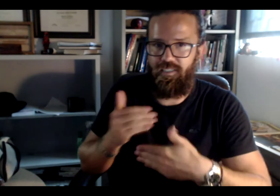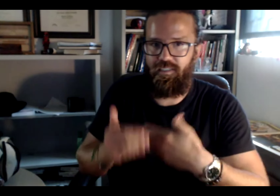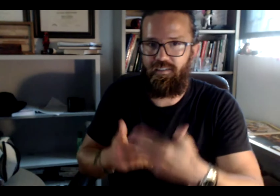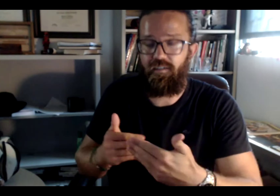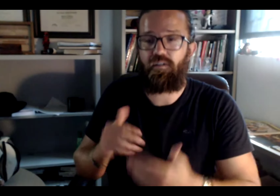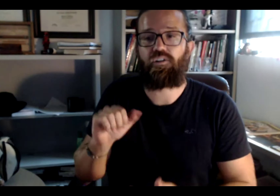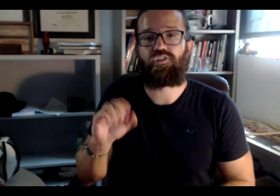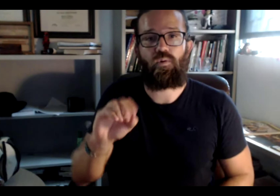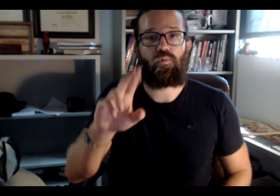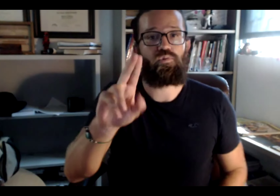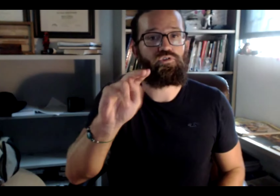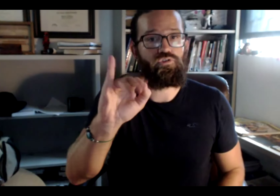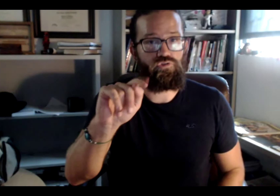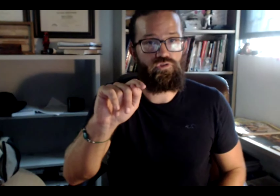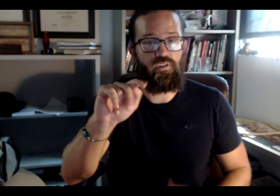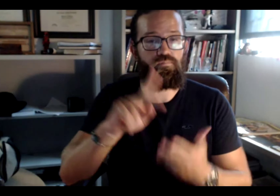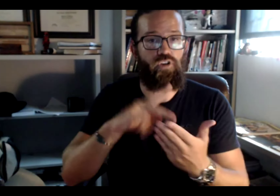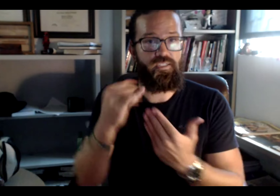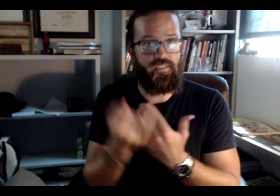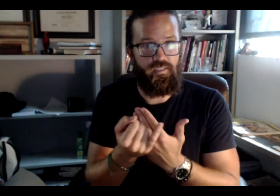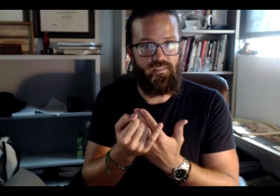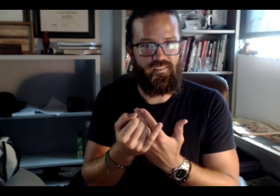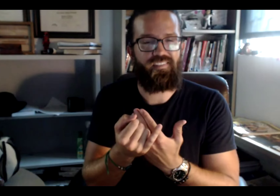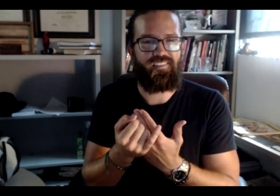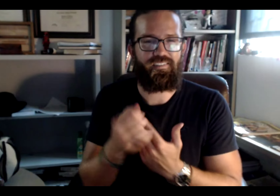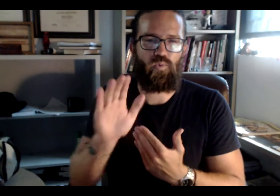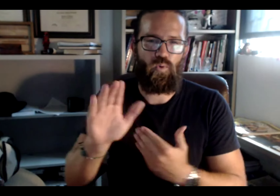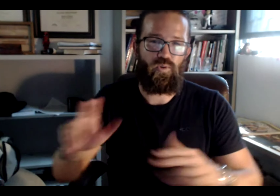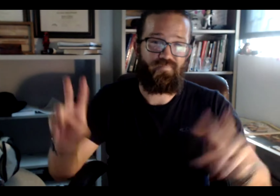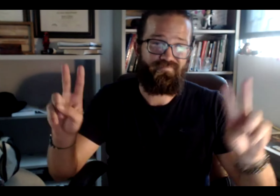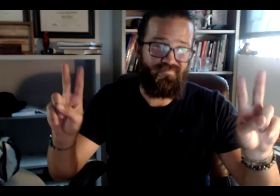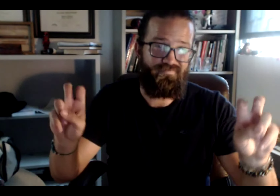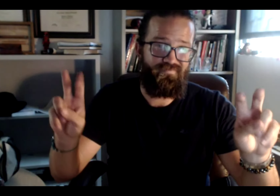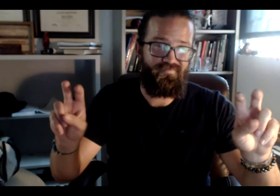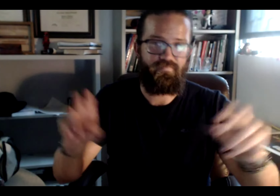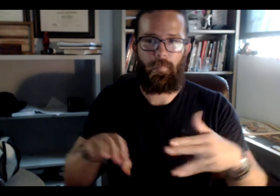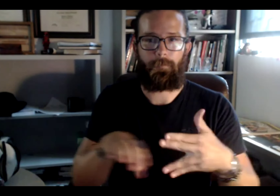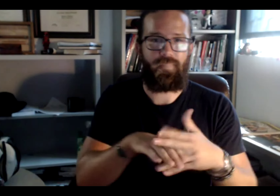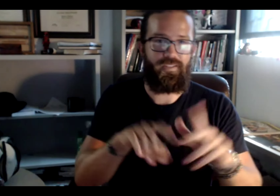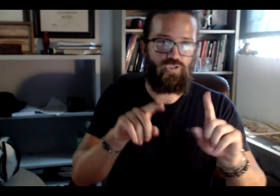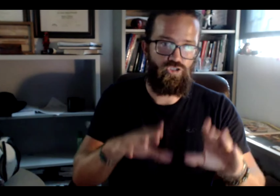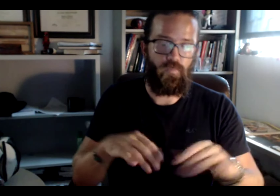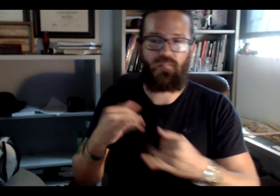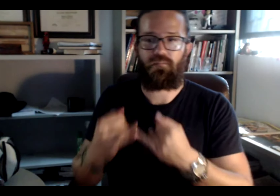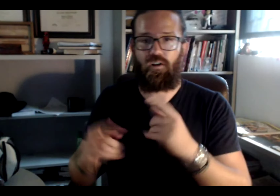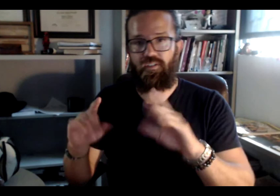follow what's called a spiral approach of making progress. So these unit projects basically are going to be